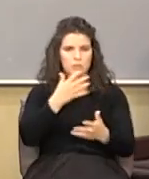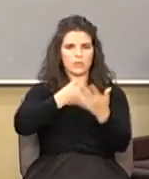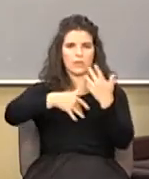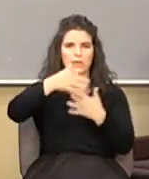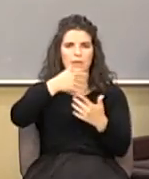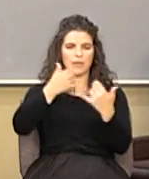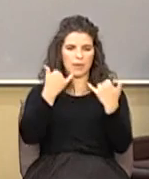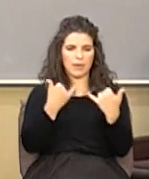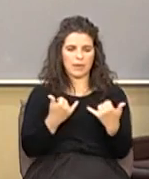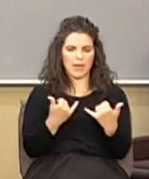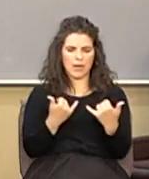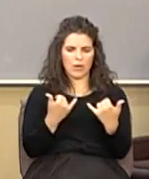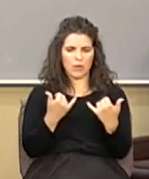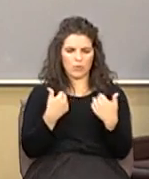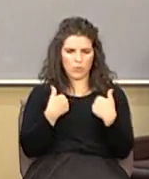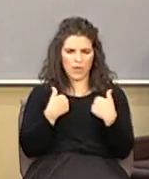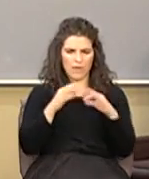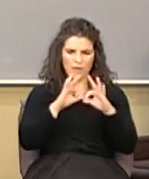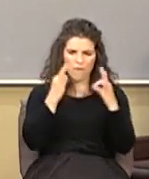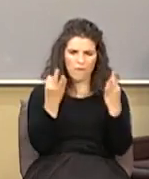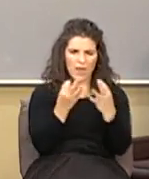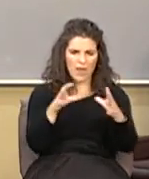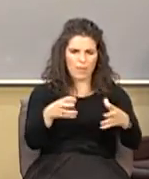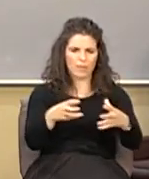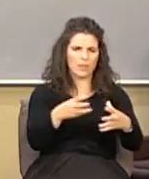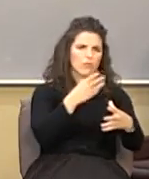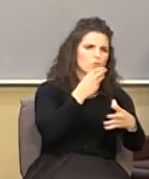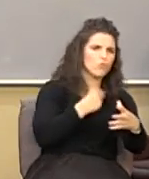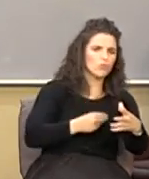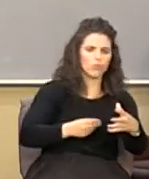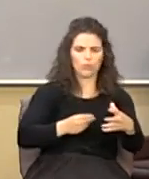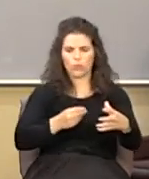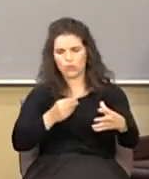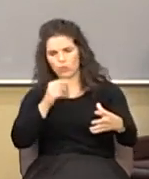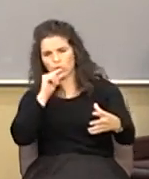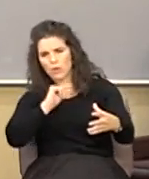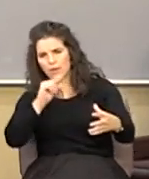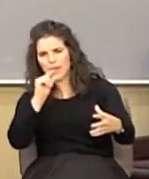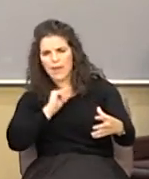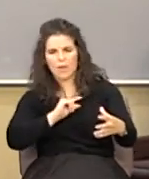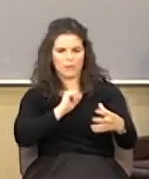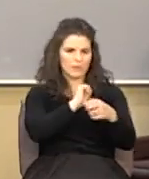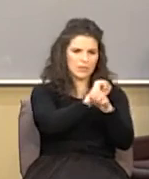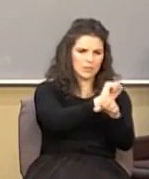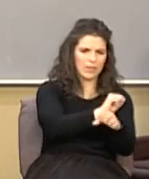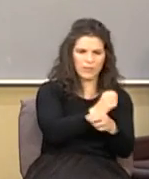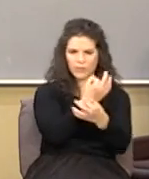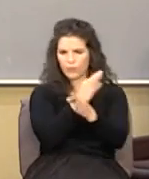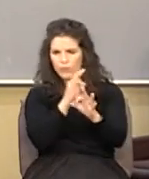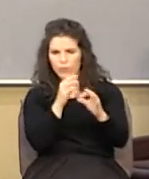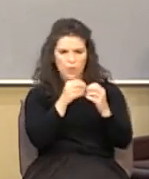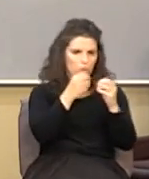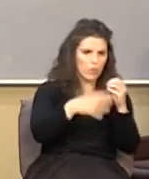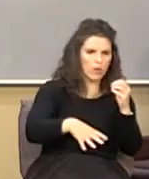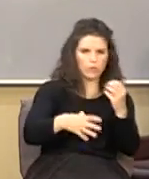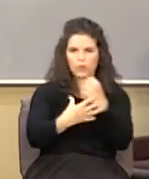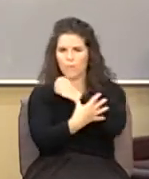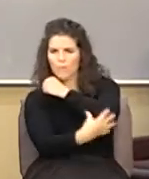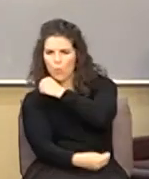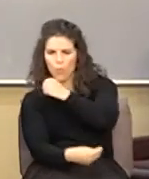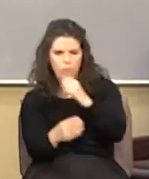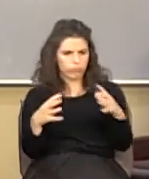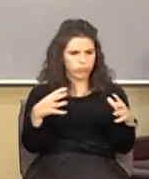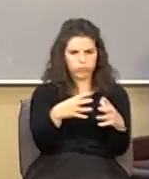that are a family Jews Gentiles slaves free rich poor no matter what all wiped out